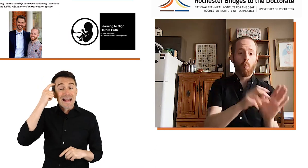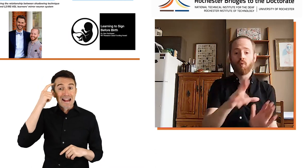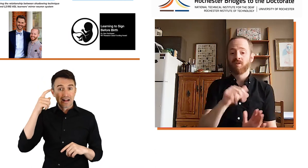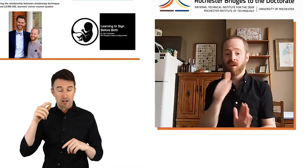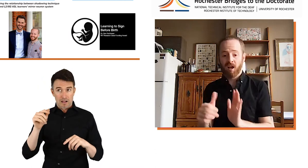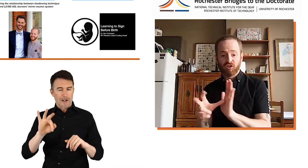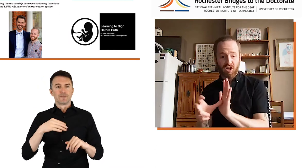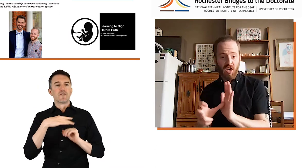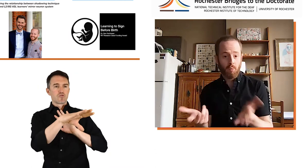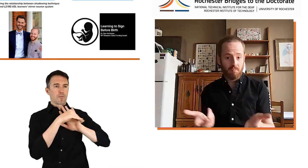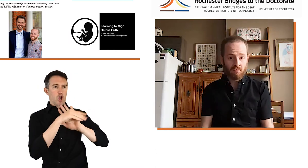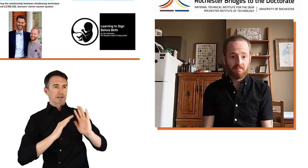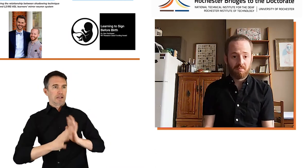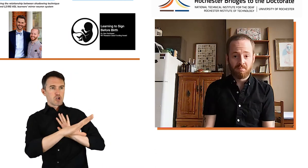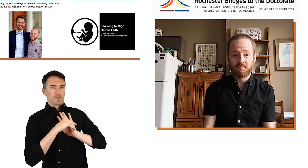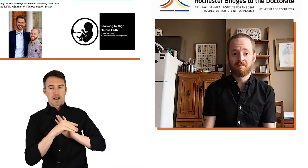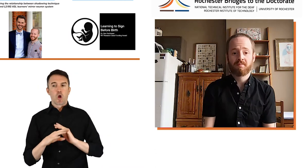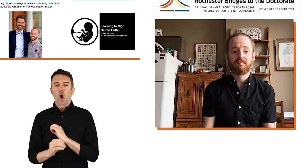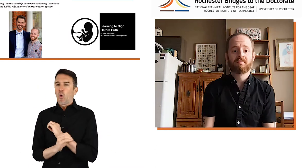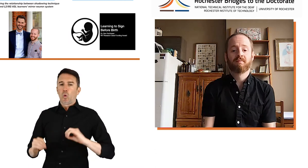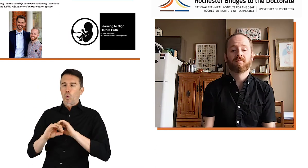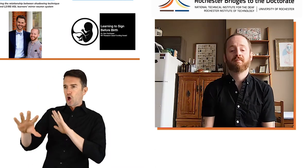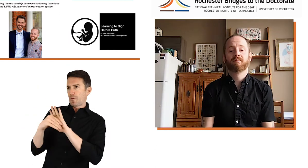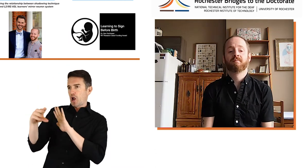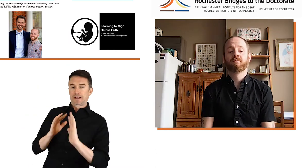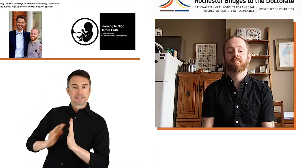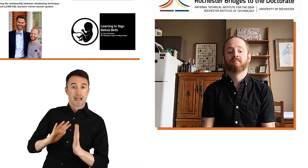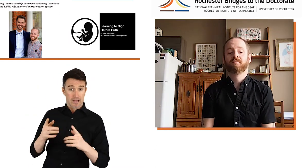brain when they're shadowing or when they're not shadowing.